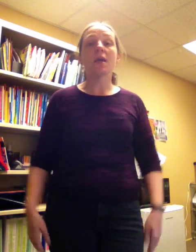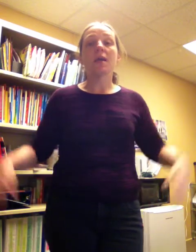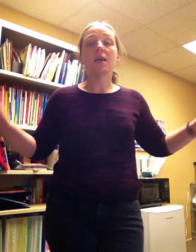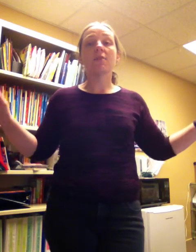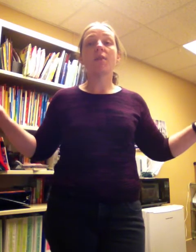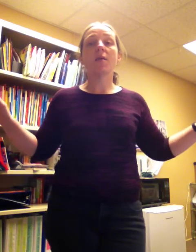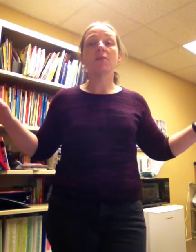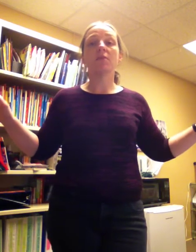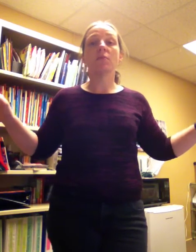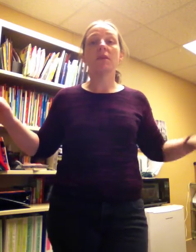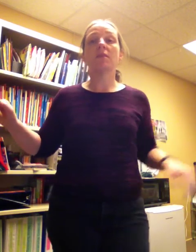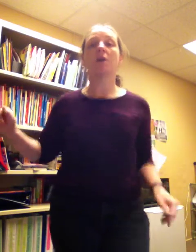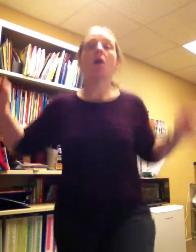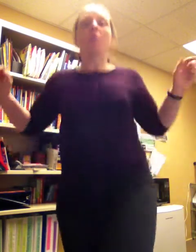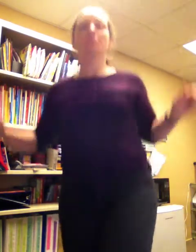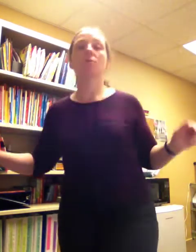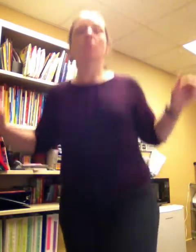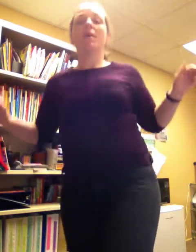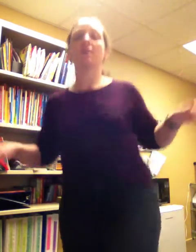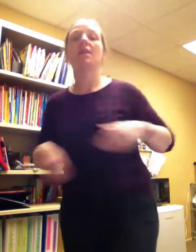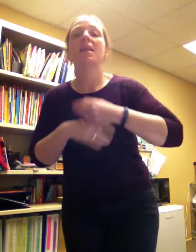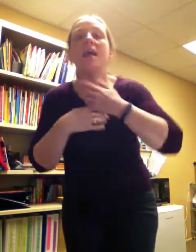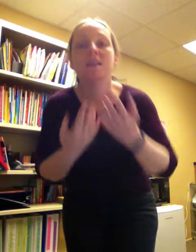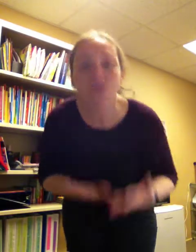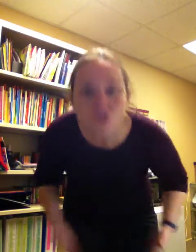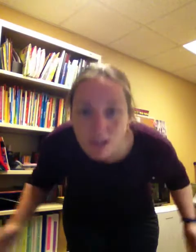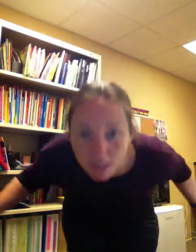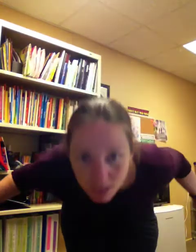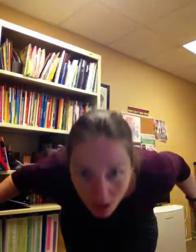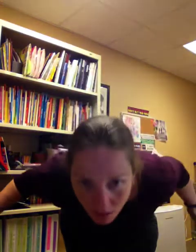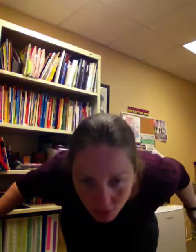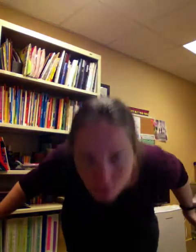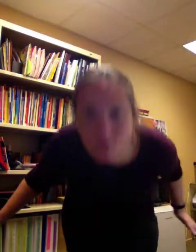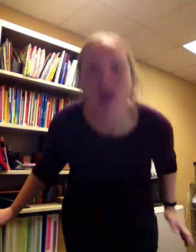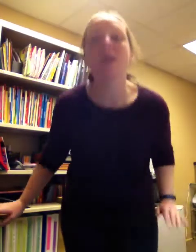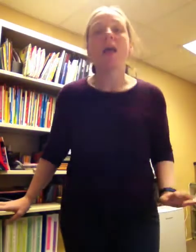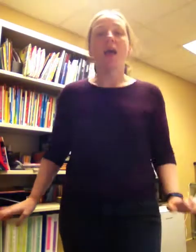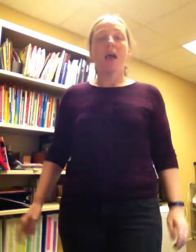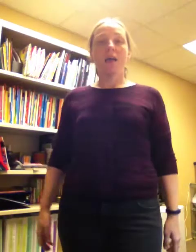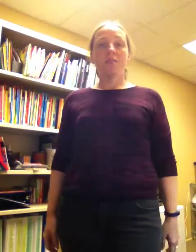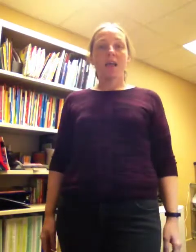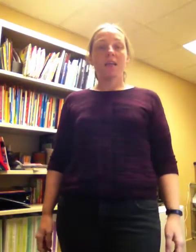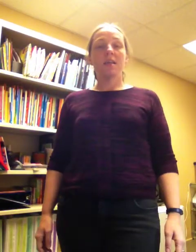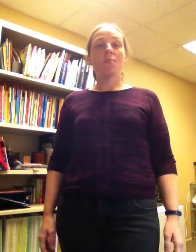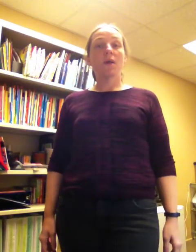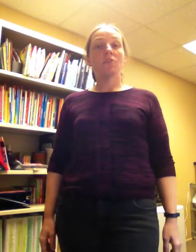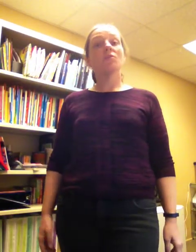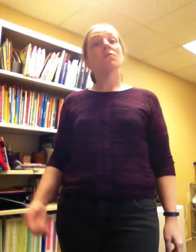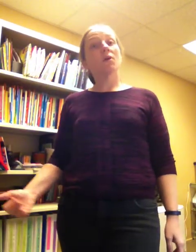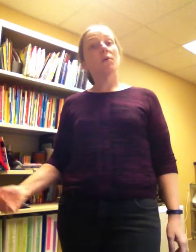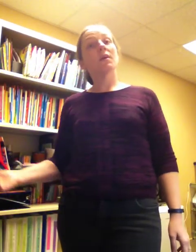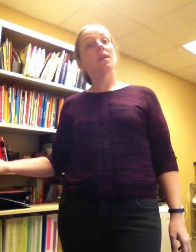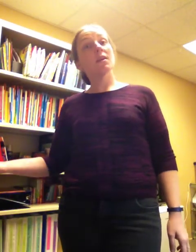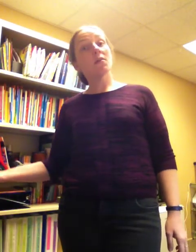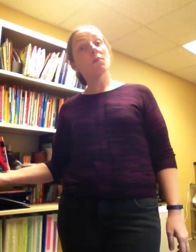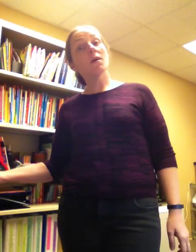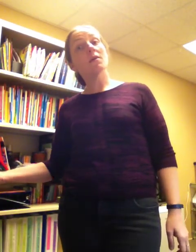He flapped his wings, he hopped around, he landed gently on the ground, and then he went to go and get another one